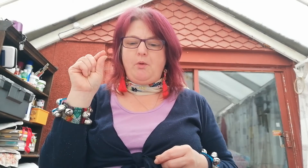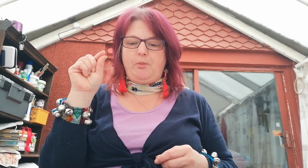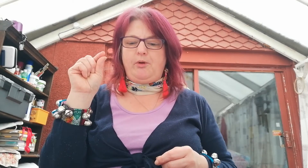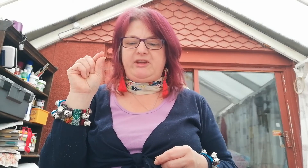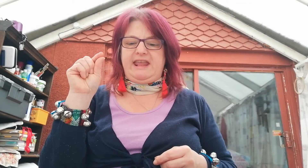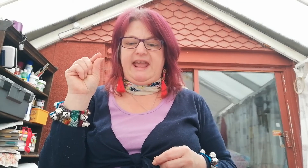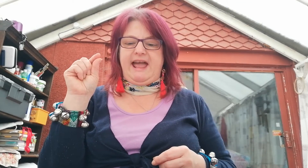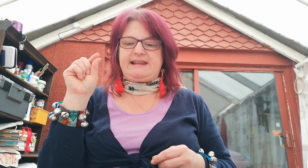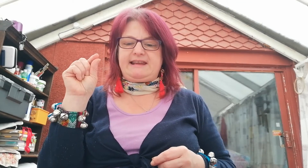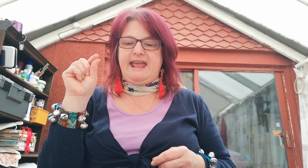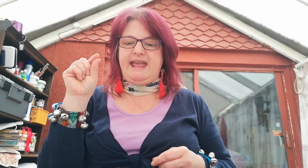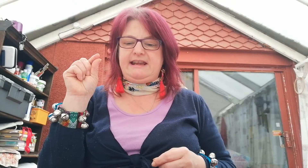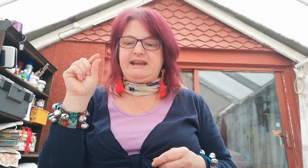Pussycat said,